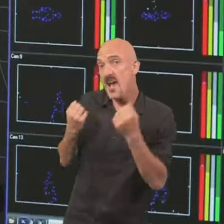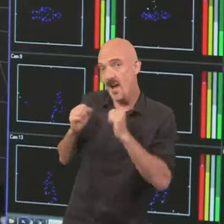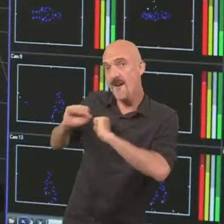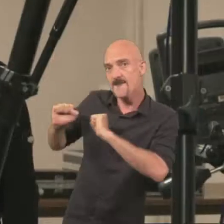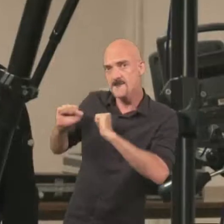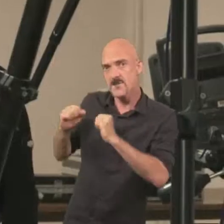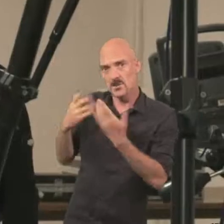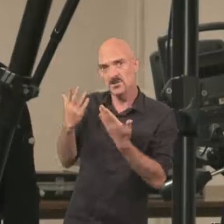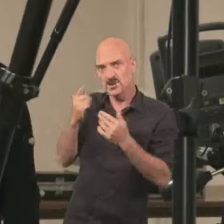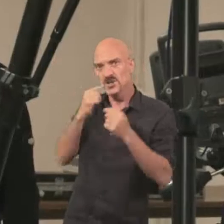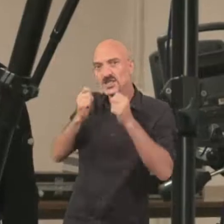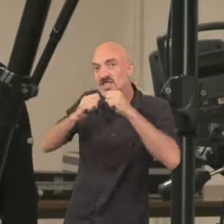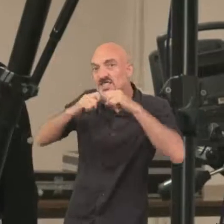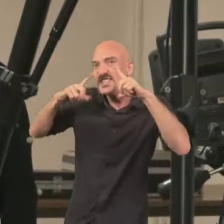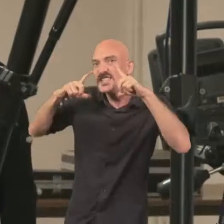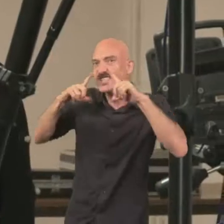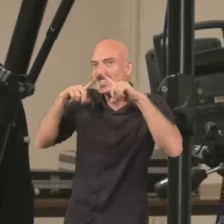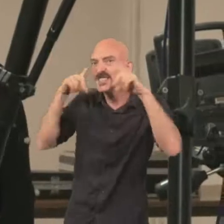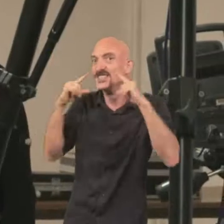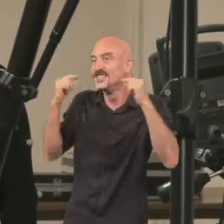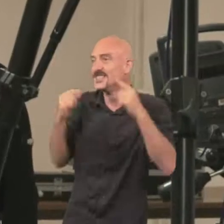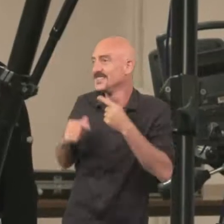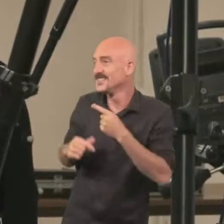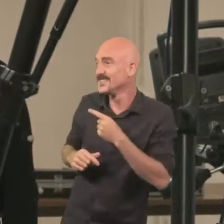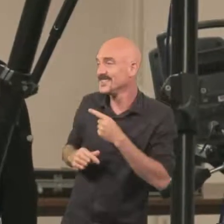see Amanda smiling.